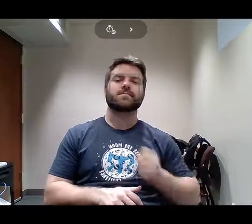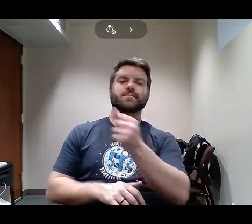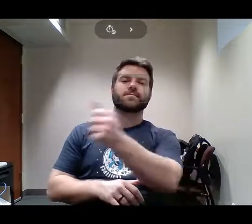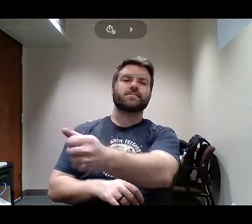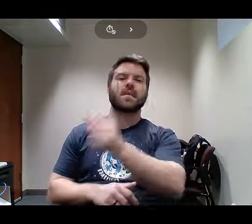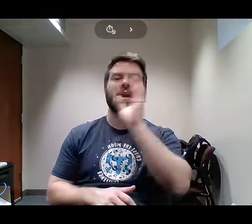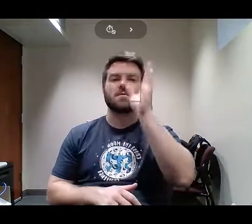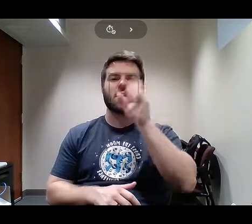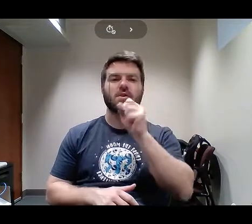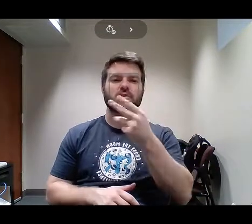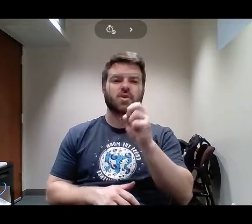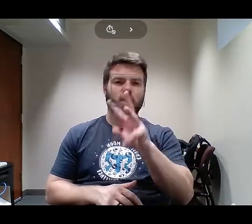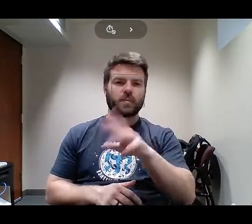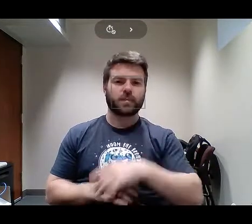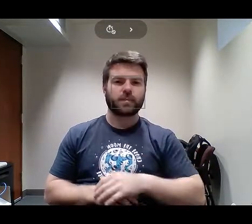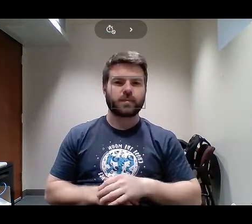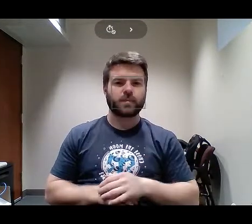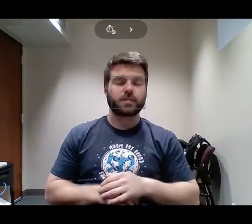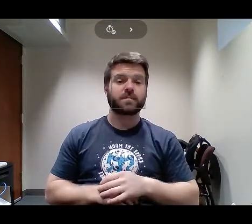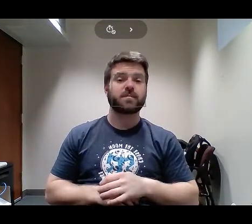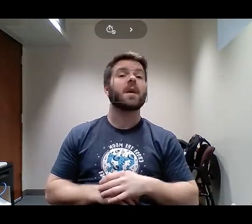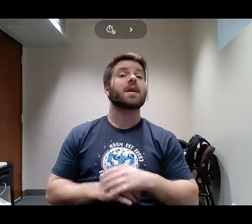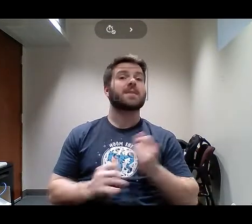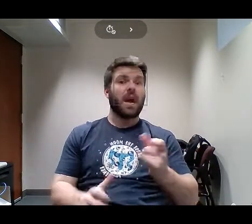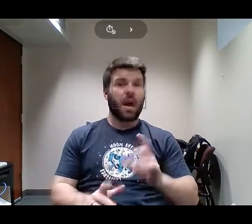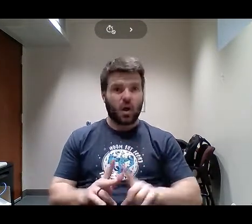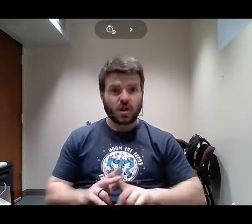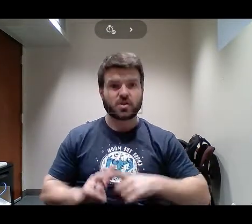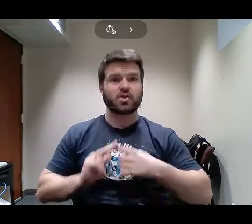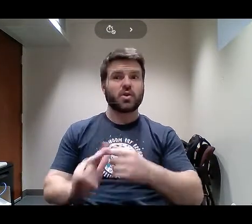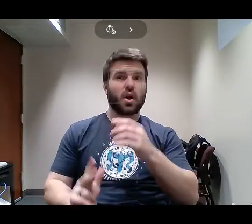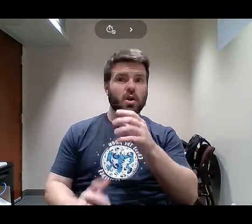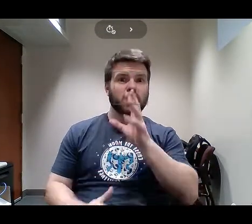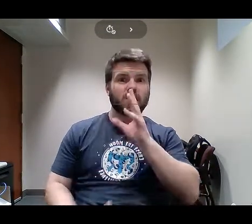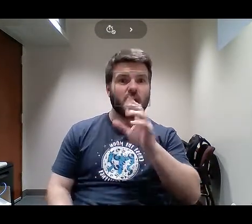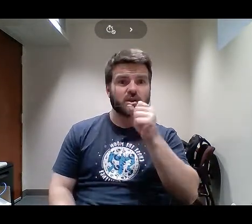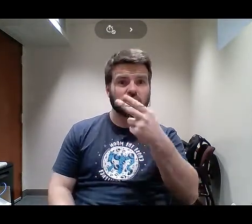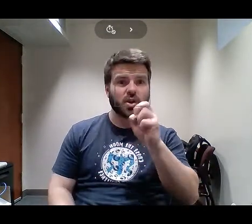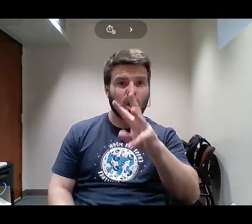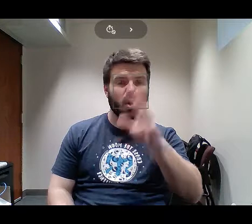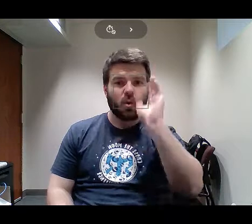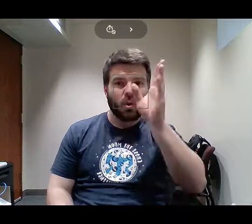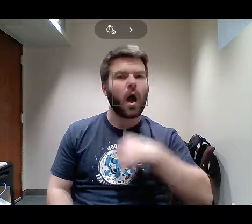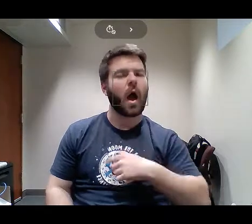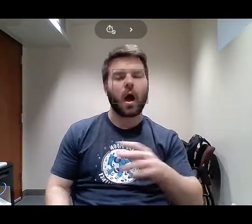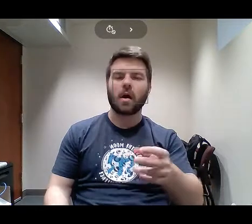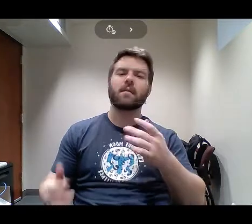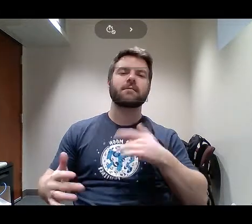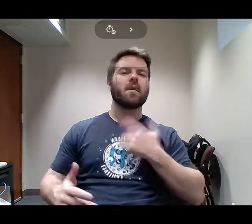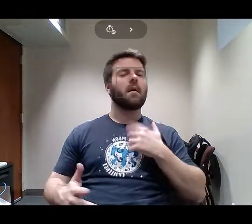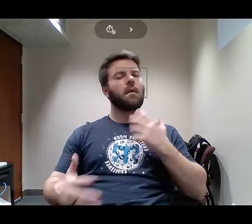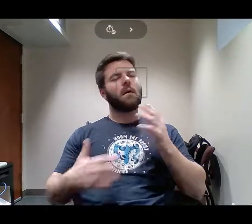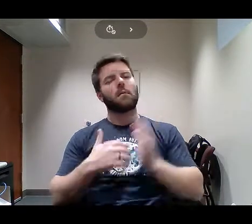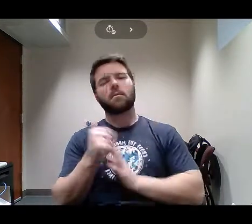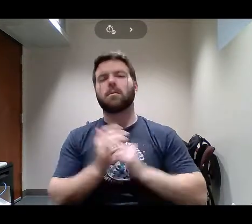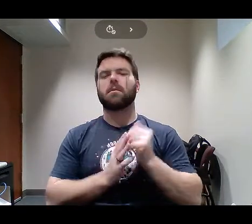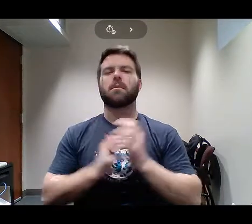did, I felt like I'd come home. I realized that TV could be more than